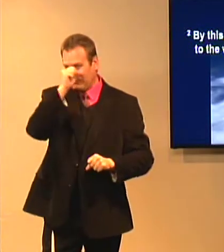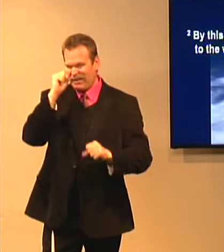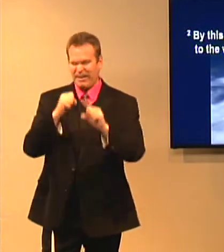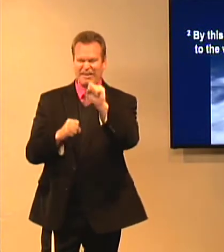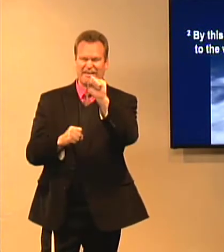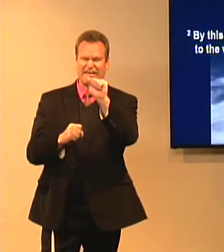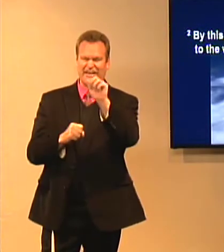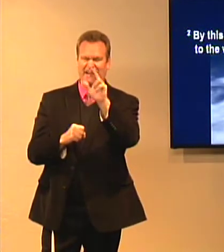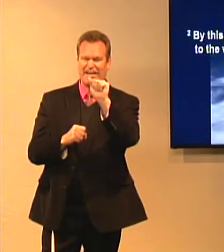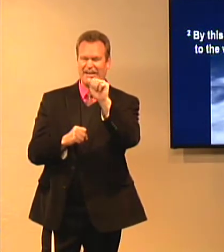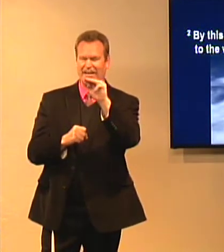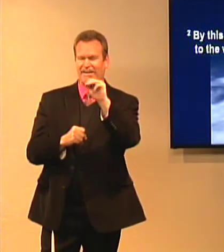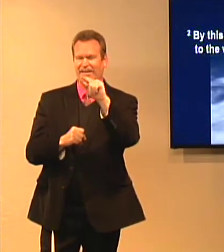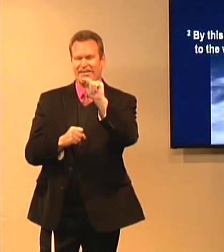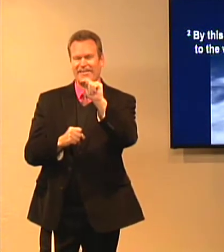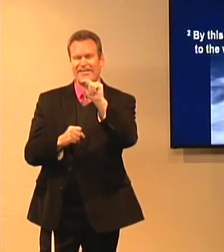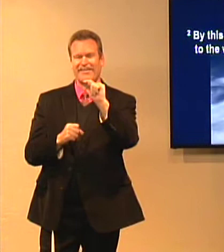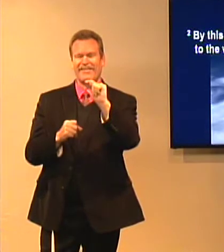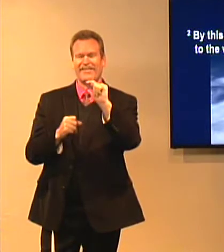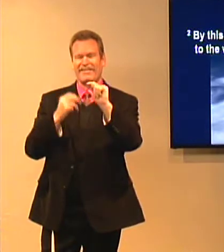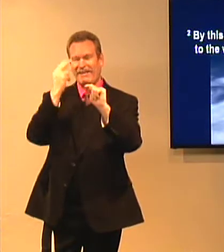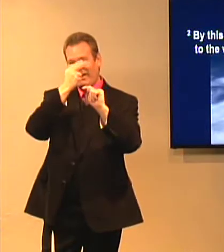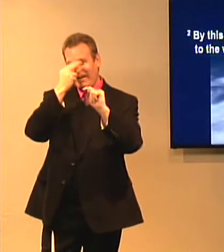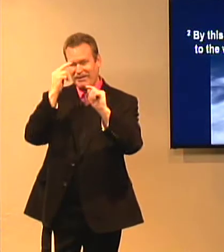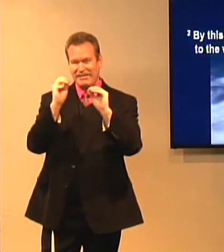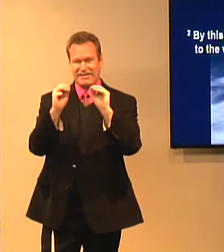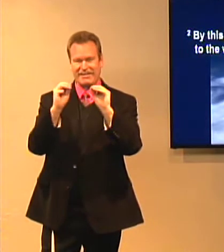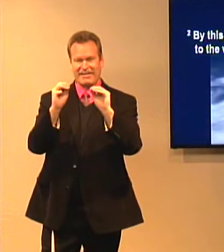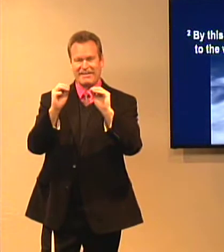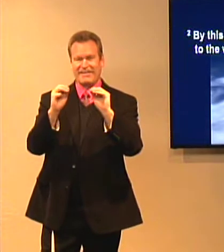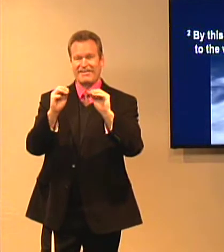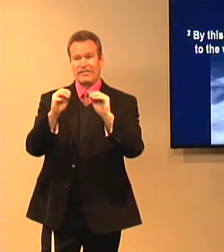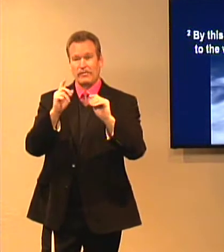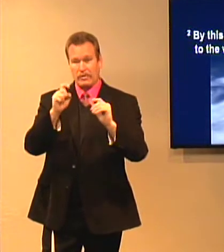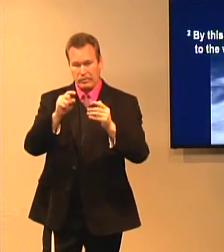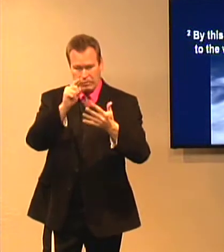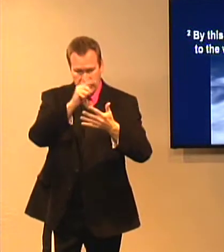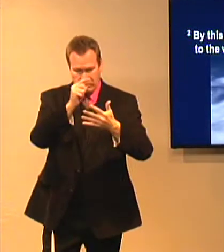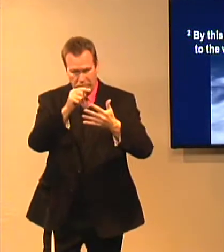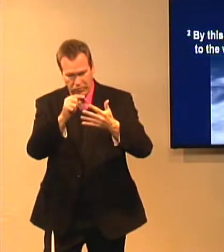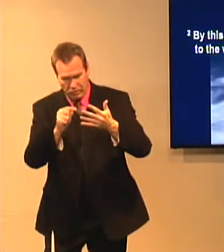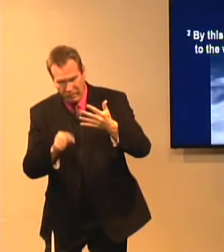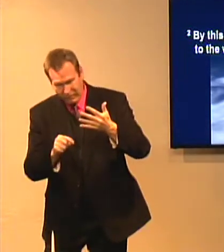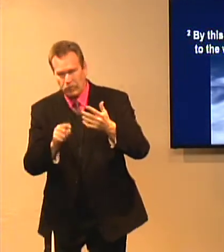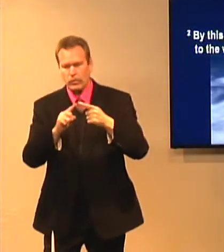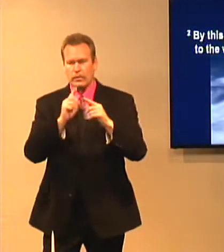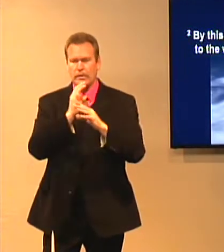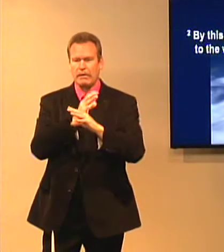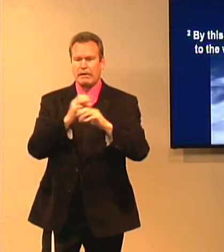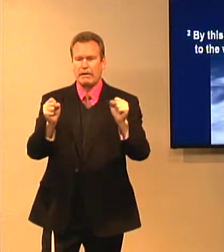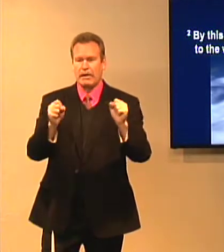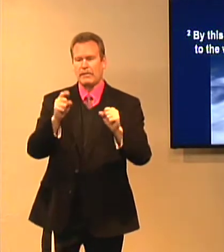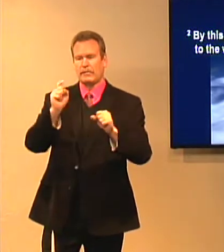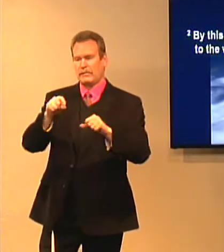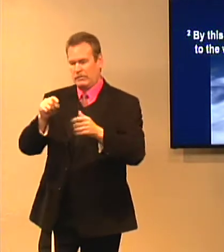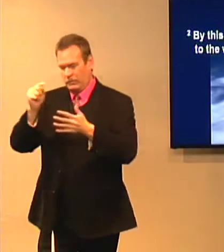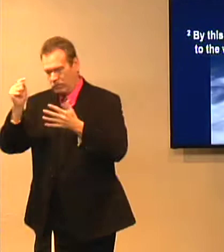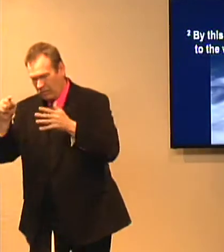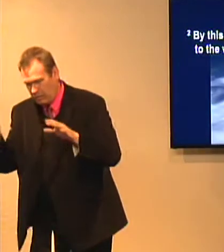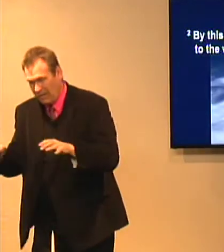the sacraments. Some people believe that you have to do these things